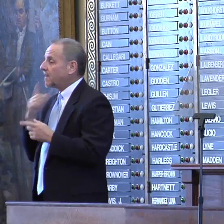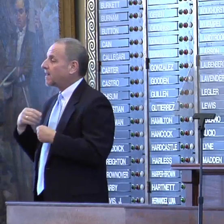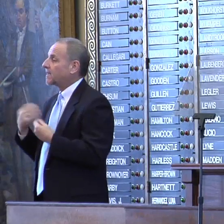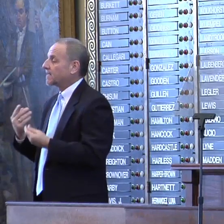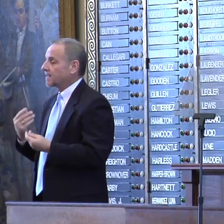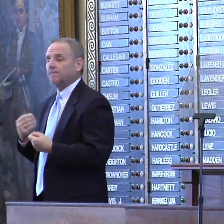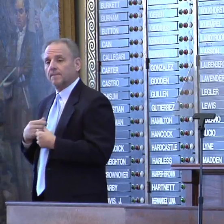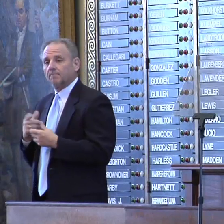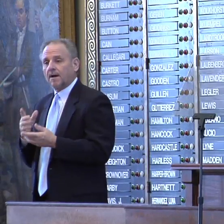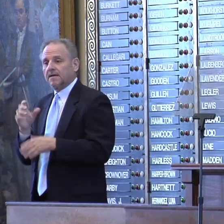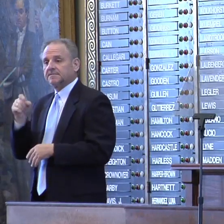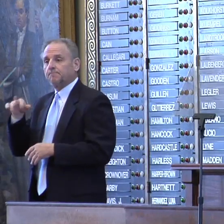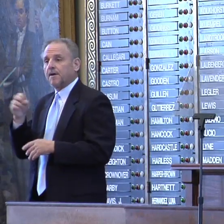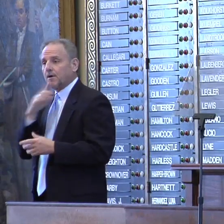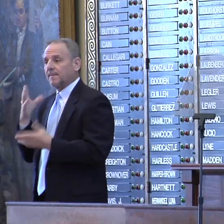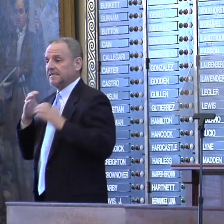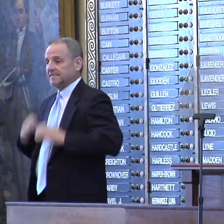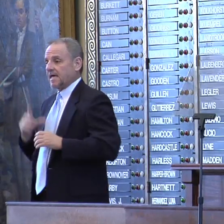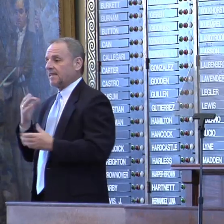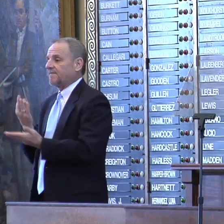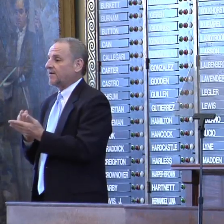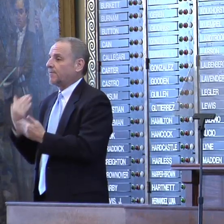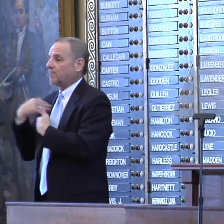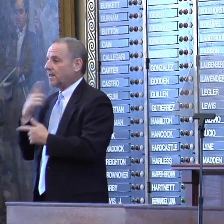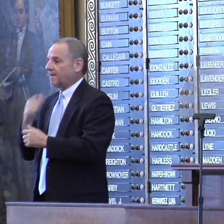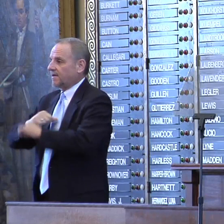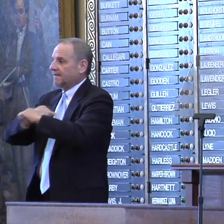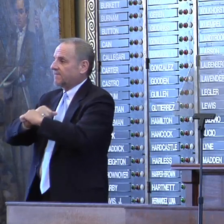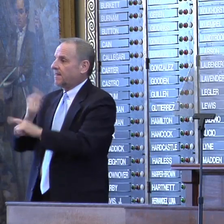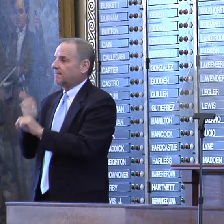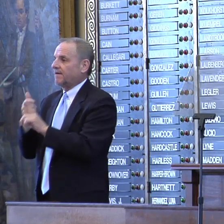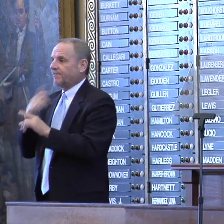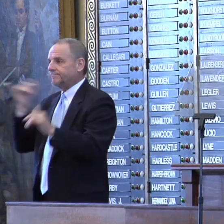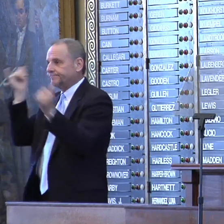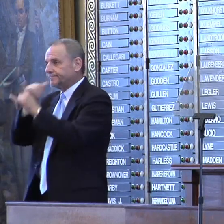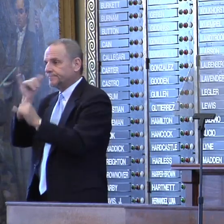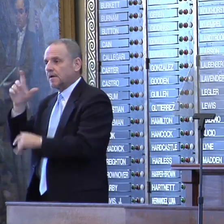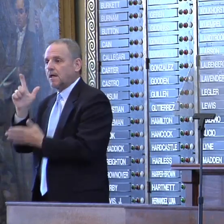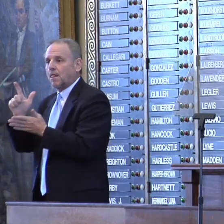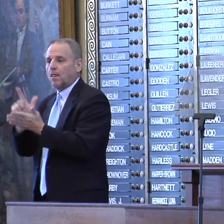job creators the financial burden of defending themselves from frivolous lawsuits.